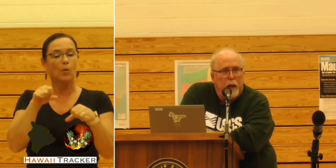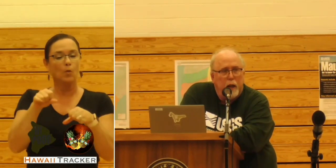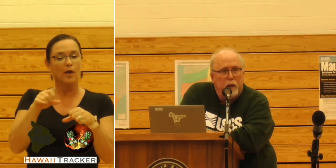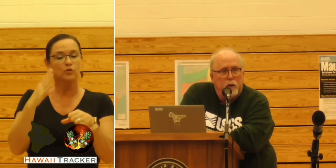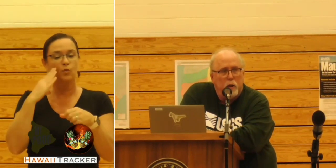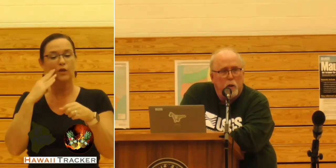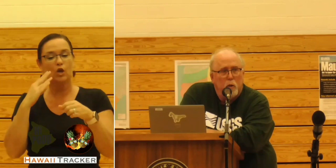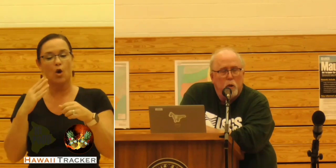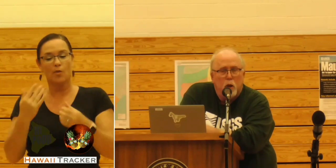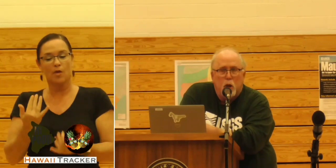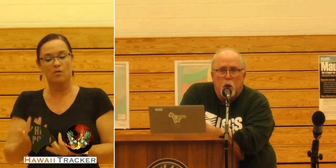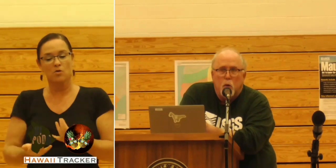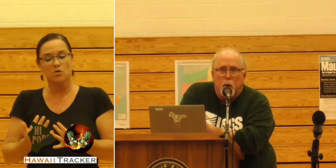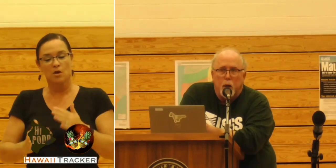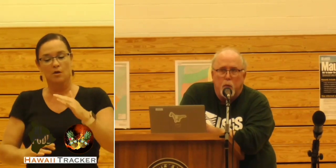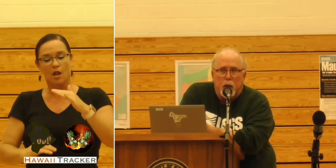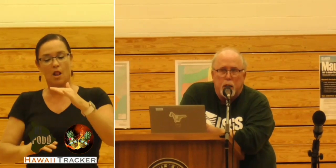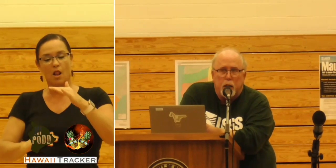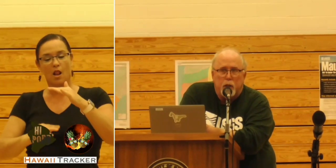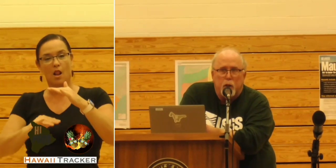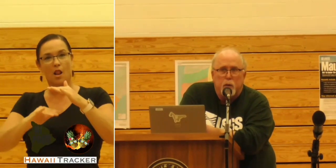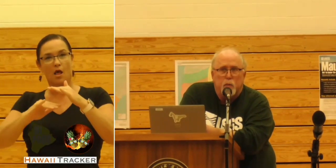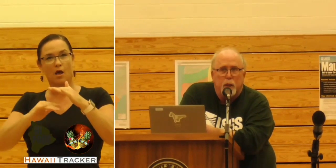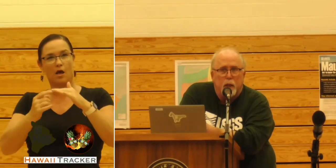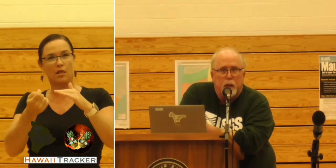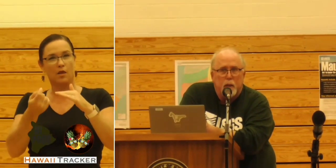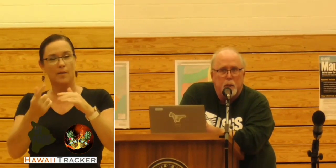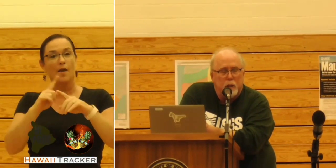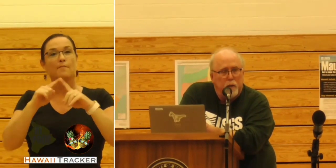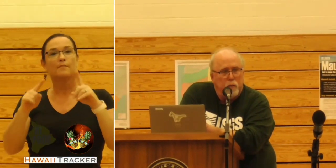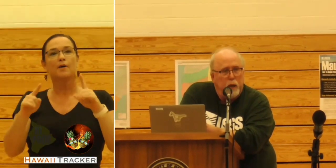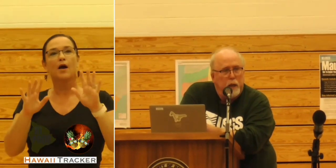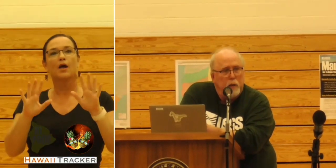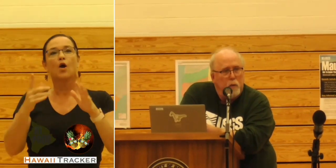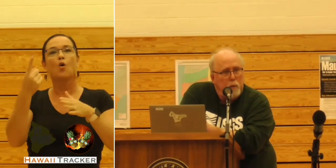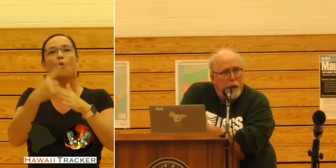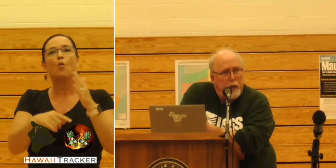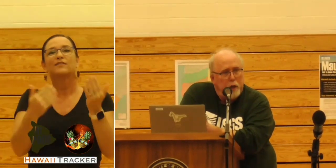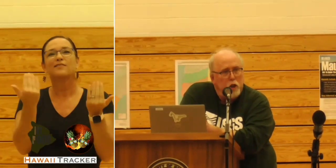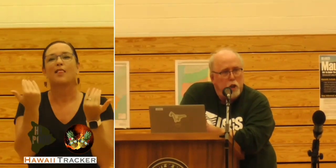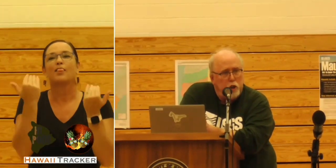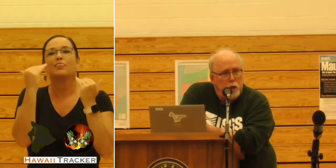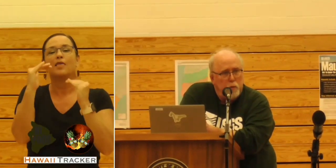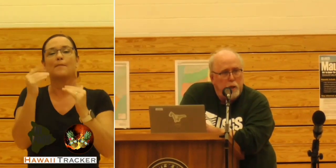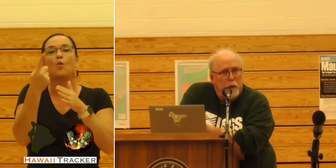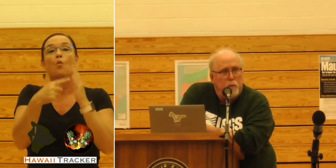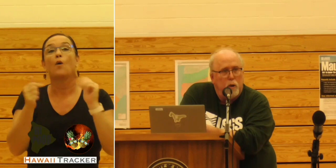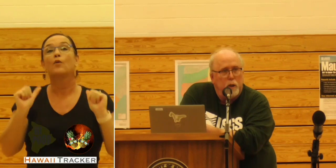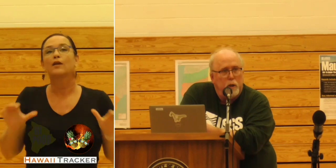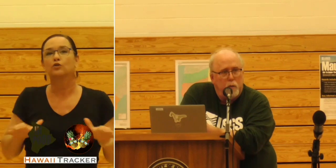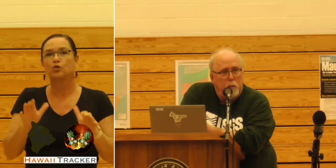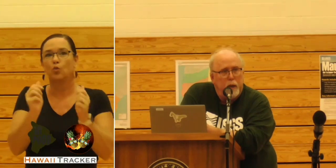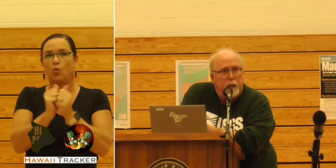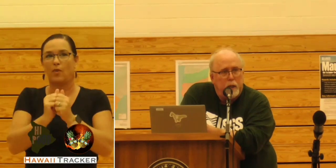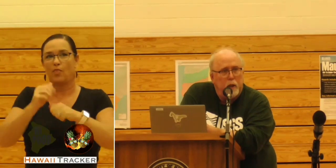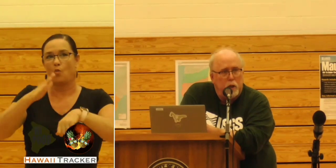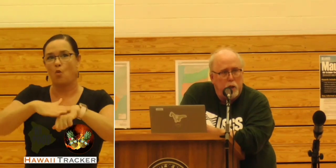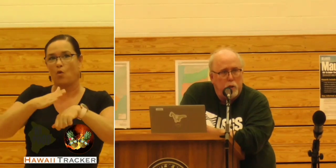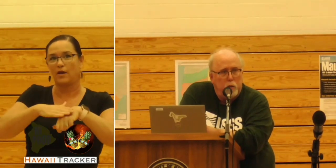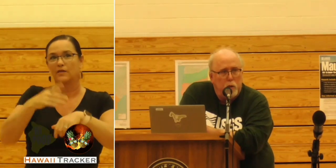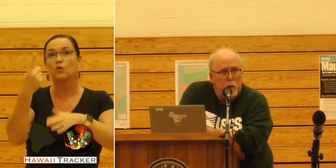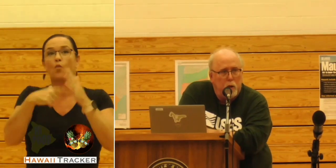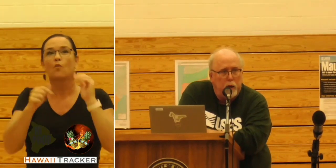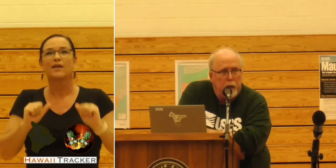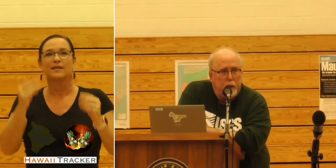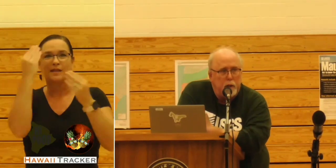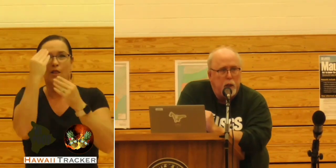and so what I want to tell you though is what the limits of what we can actually do with these warnings and what we can tell